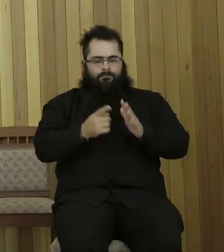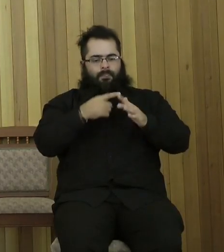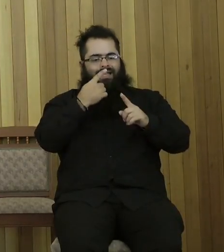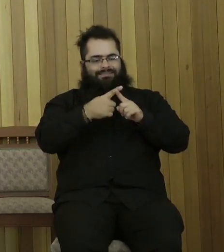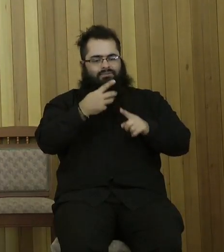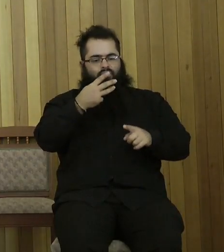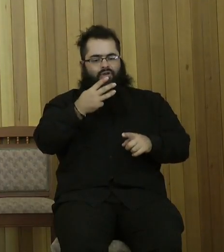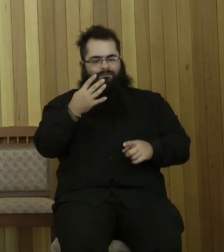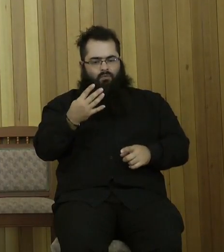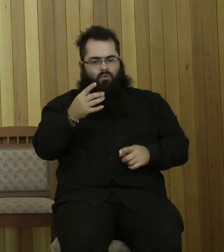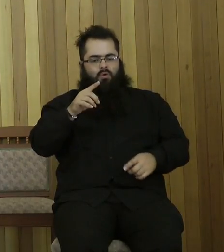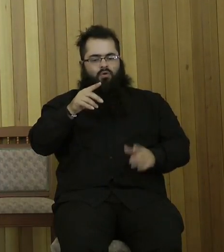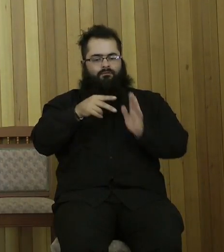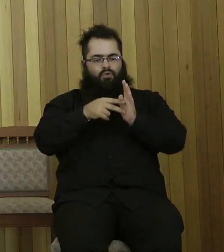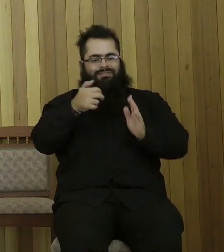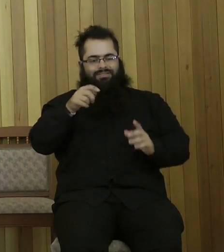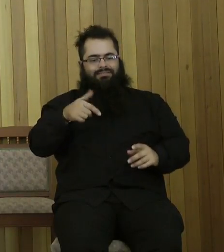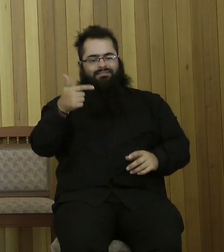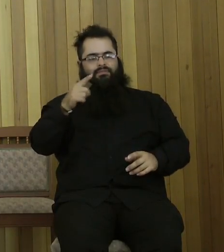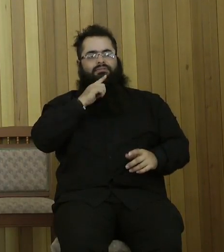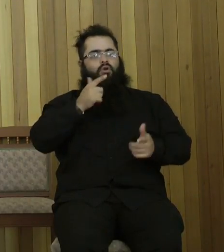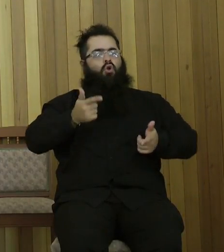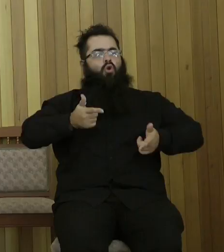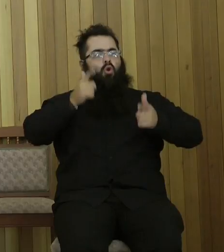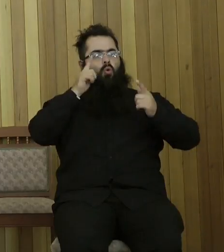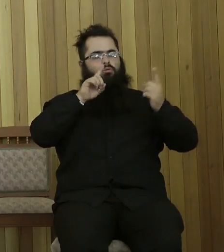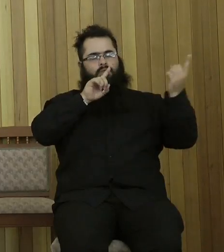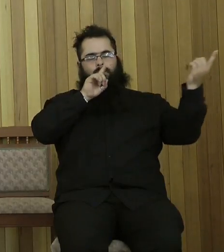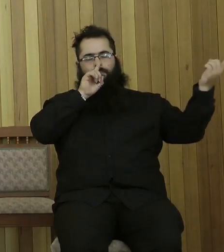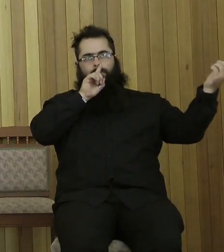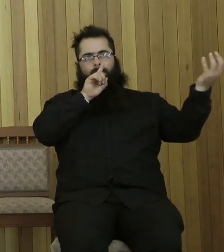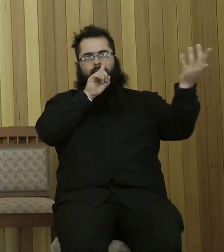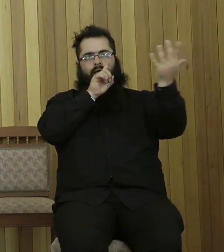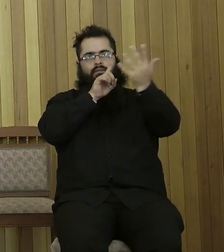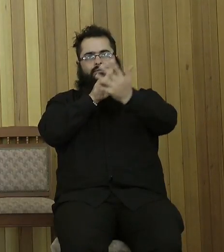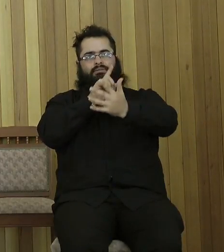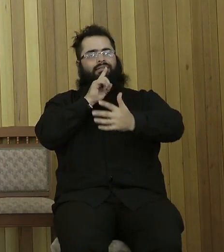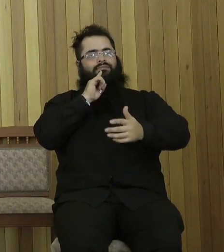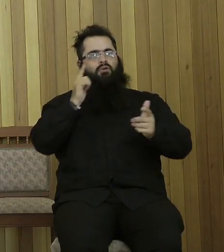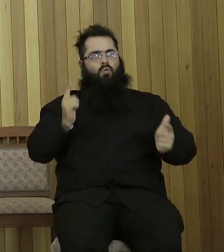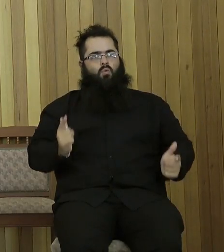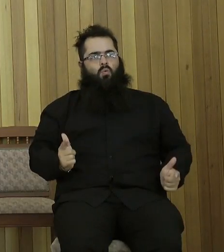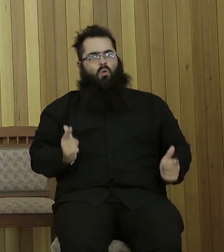6 and 7. And the Lord passed before him and proclaimed, The Lord, the Lord God,